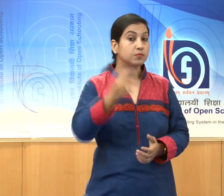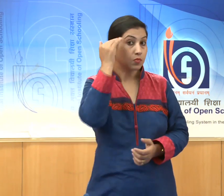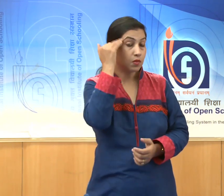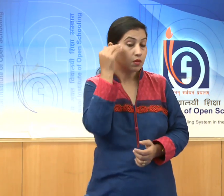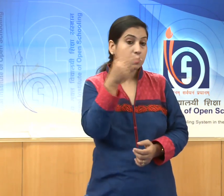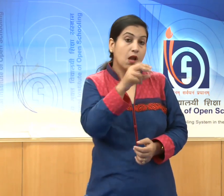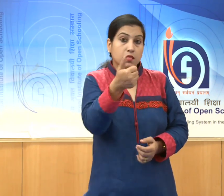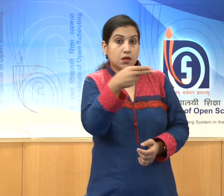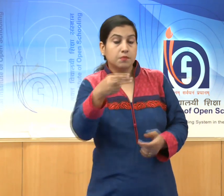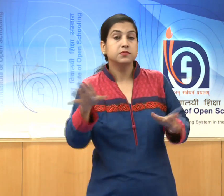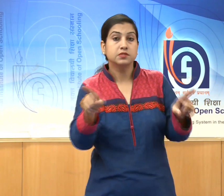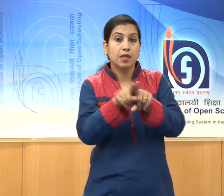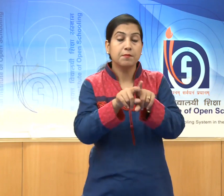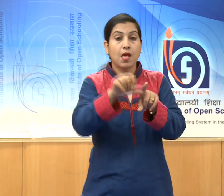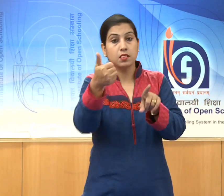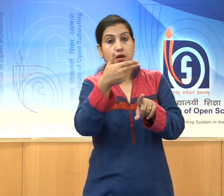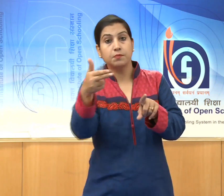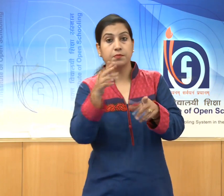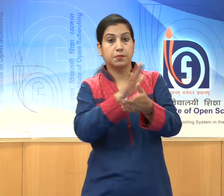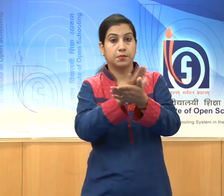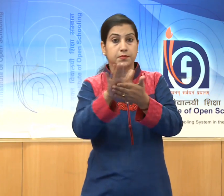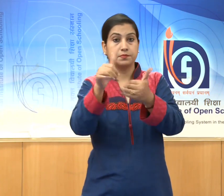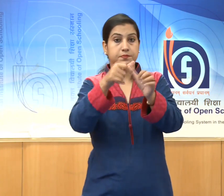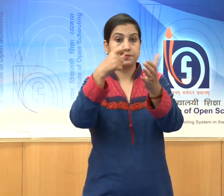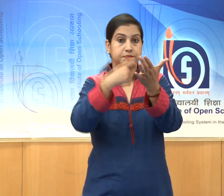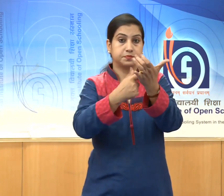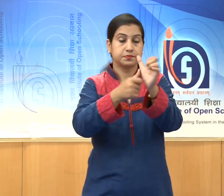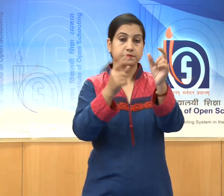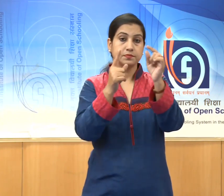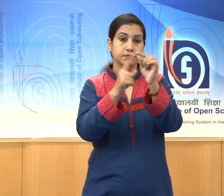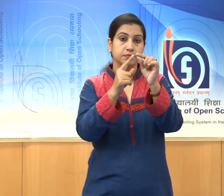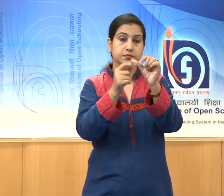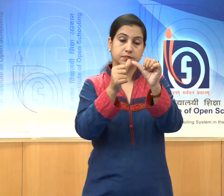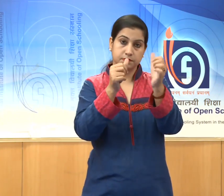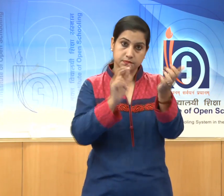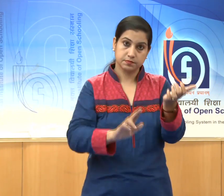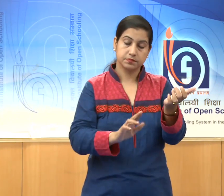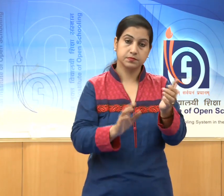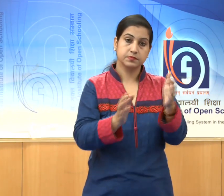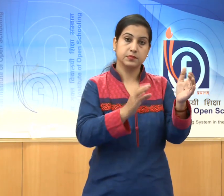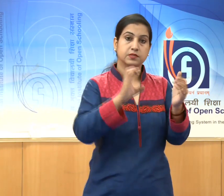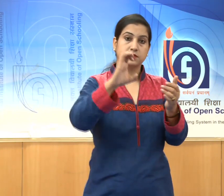Harappan civilisation